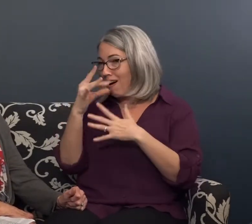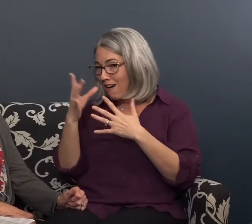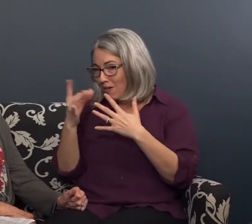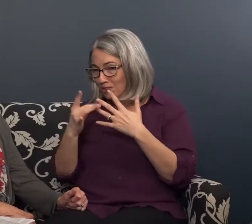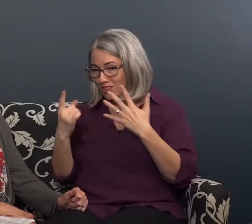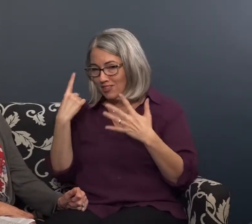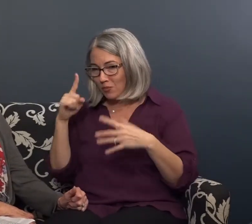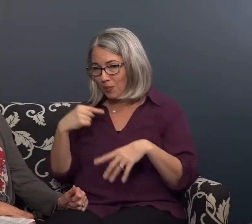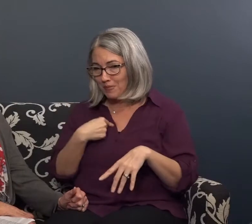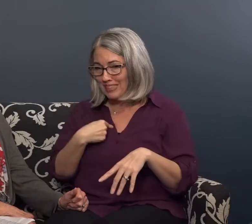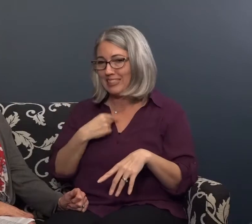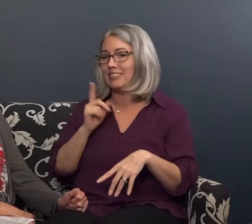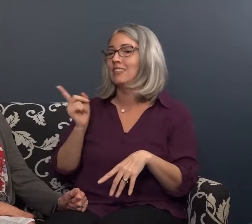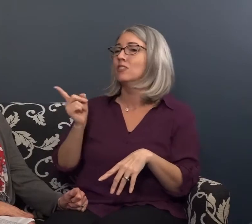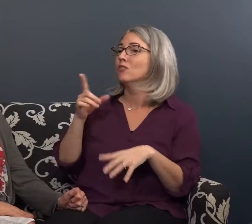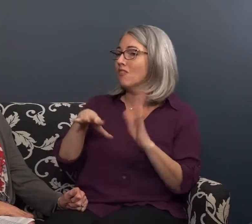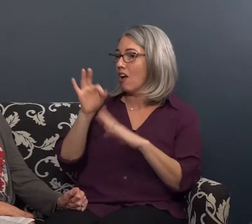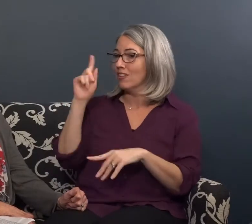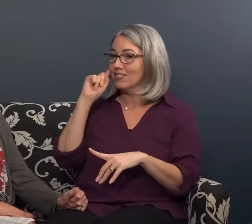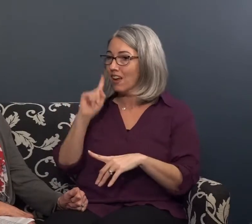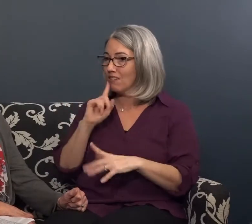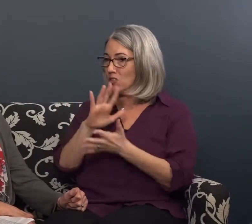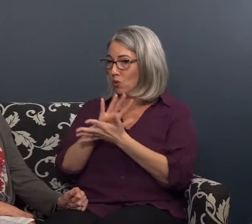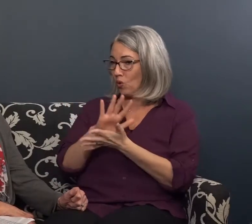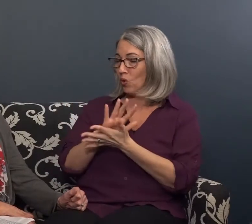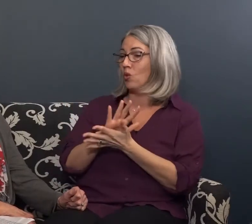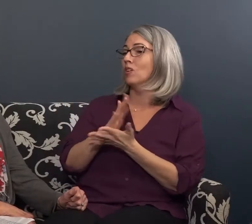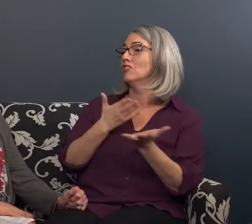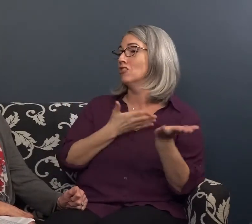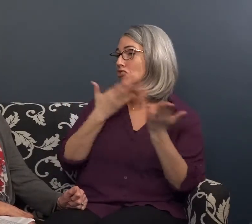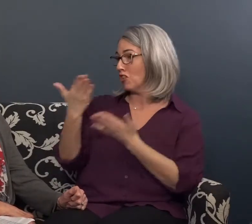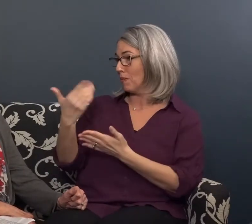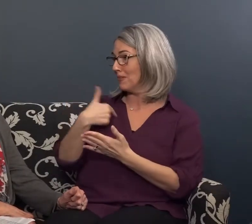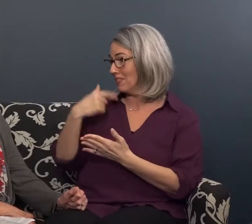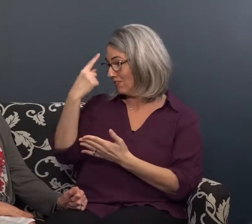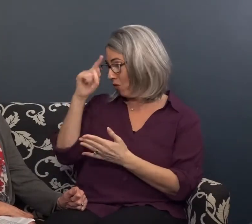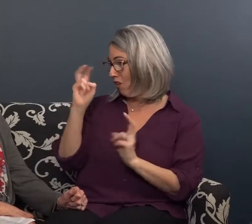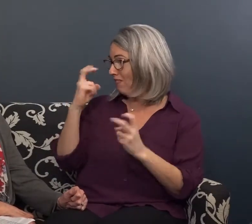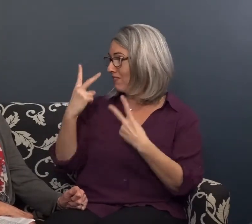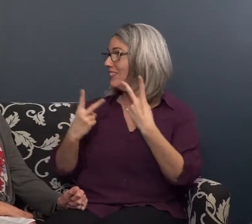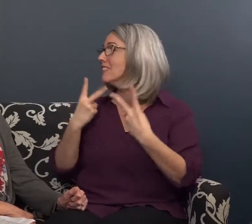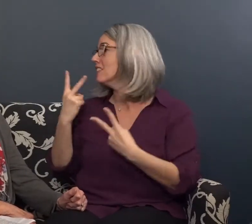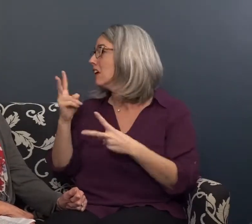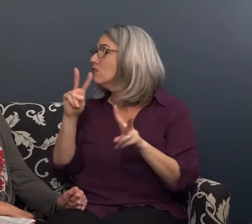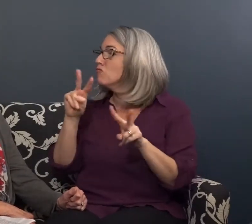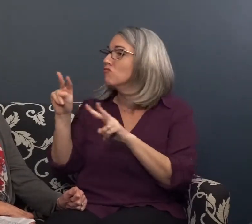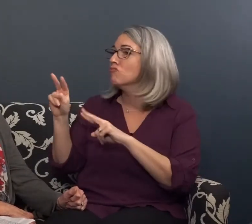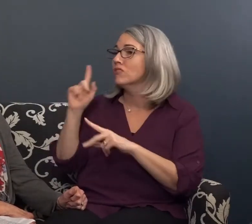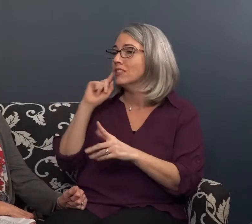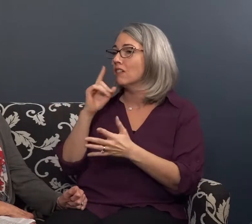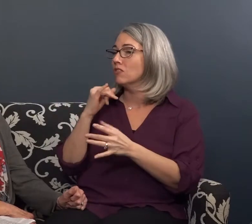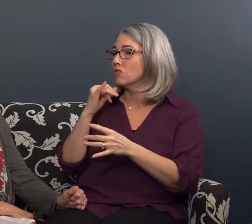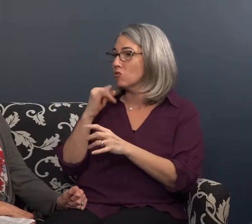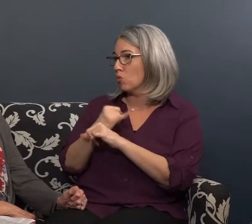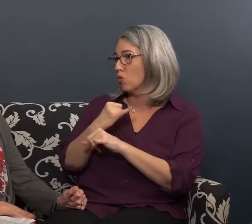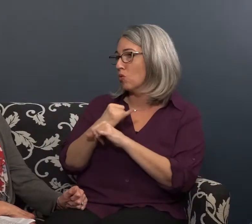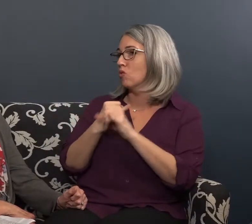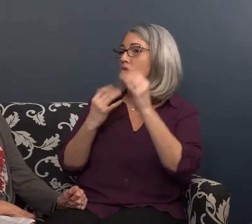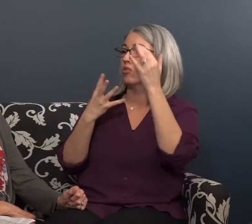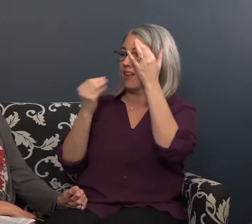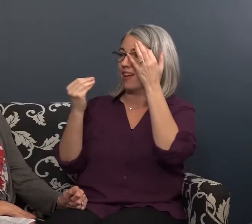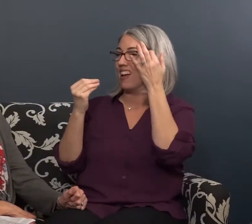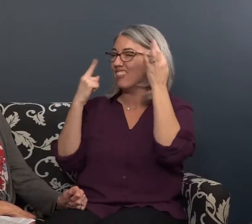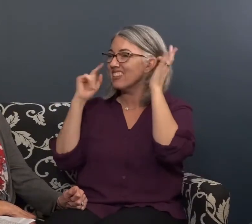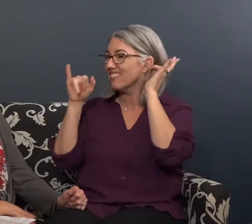education and then we started looking for other options I remember moms remember going to visit the school for the